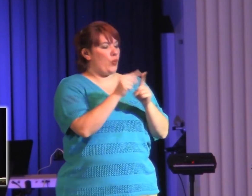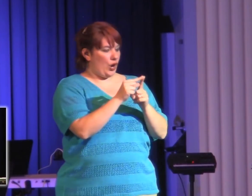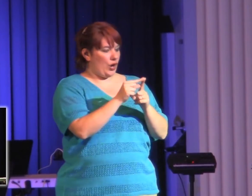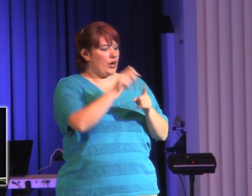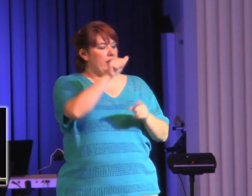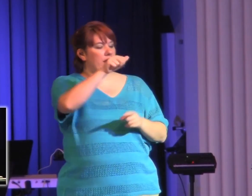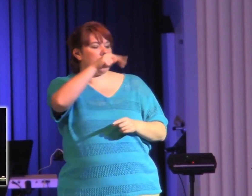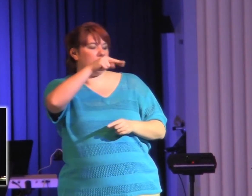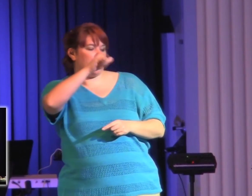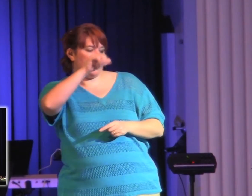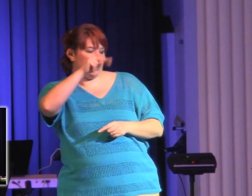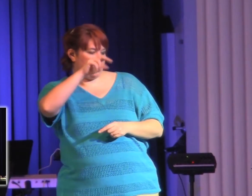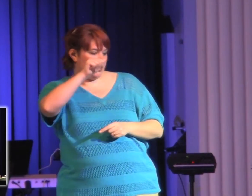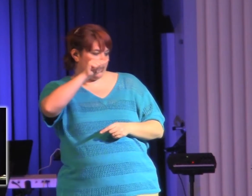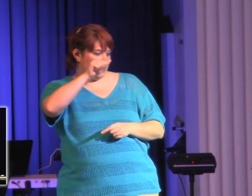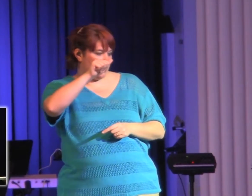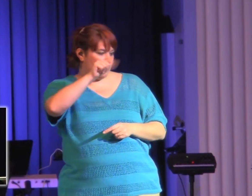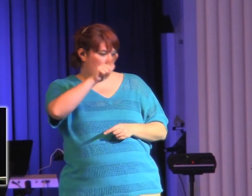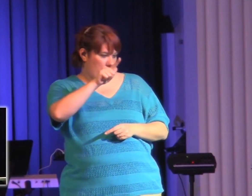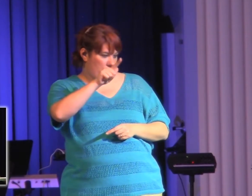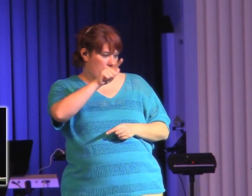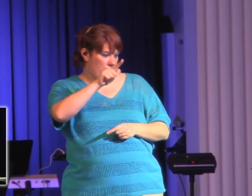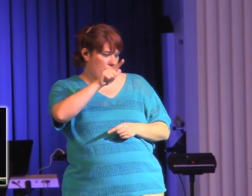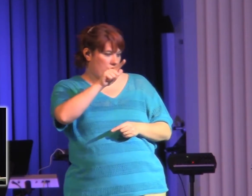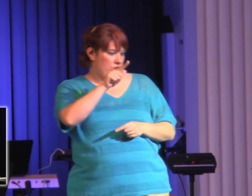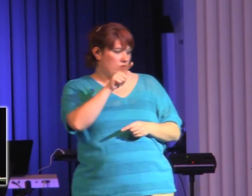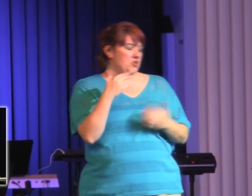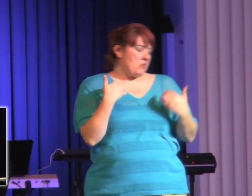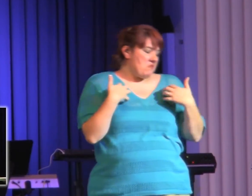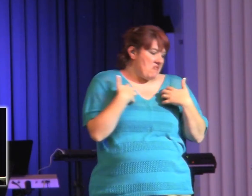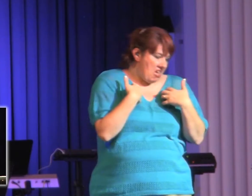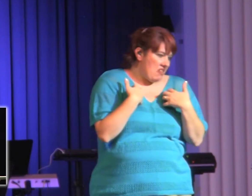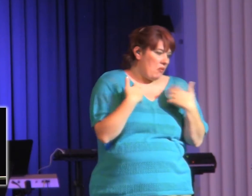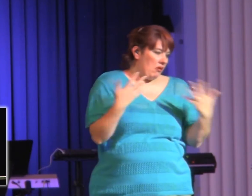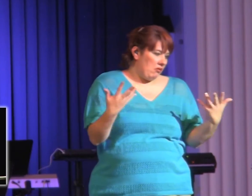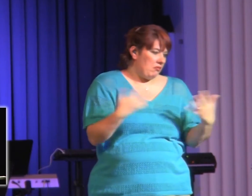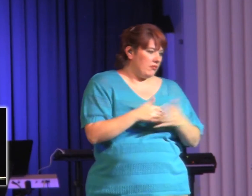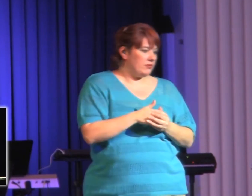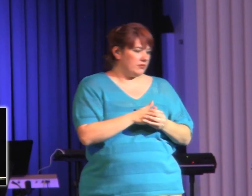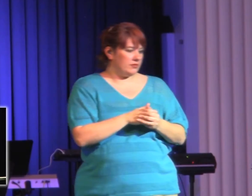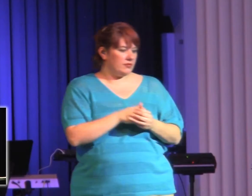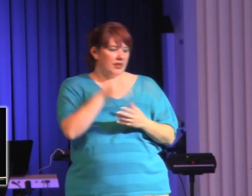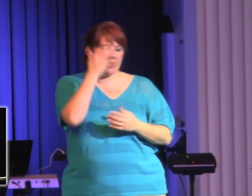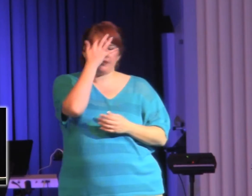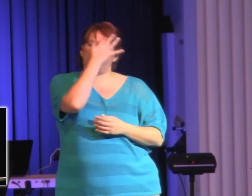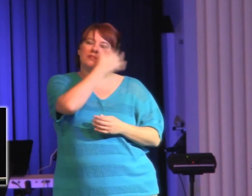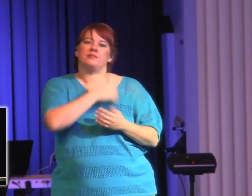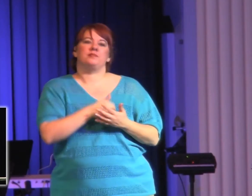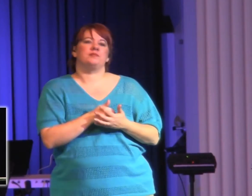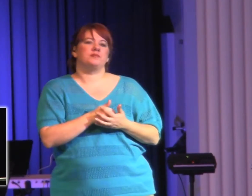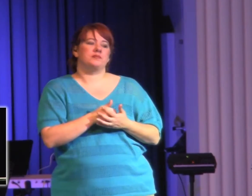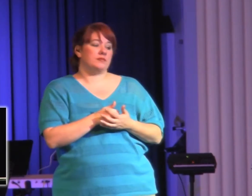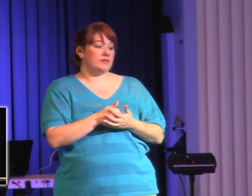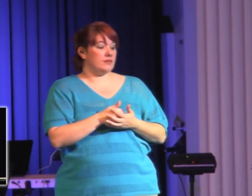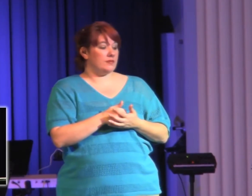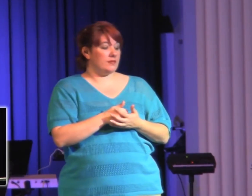And there's a little battle going on. And see, the thing is, oftentimes, some of us, we're not having the battle because either you've